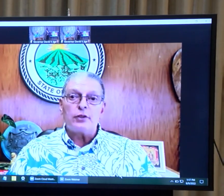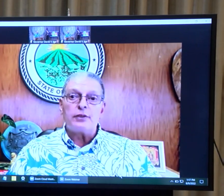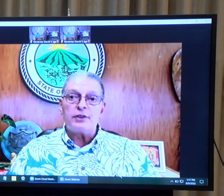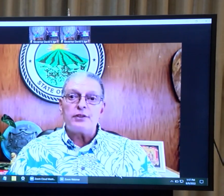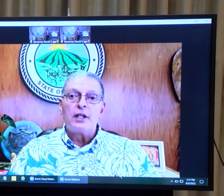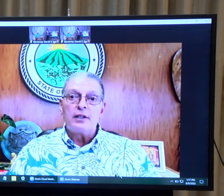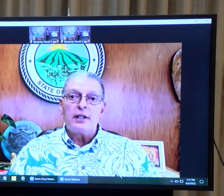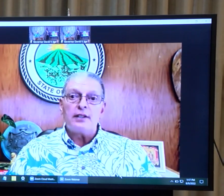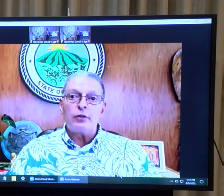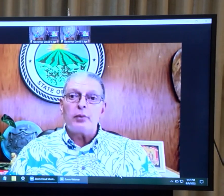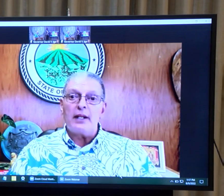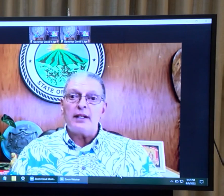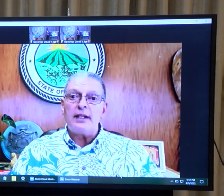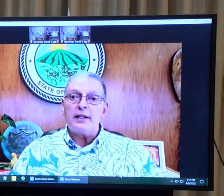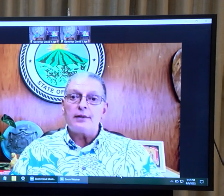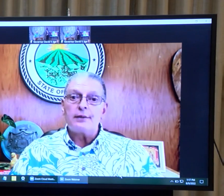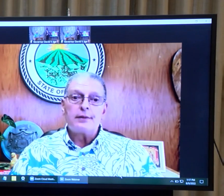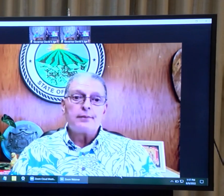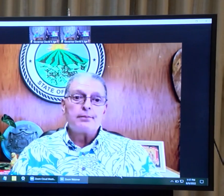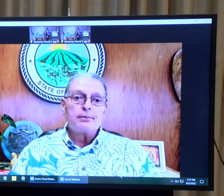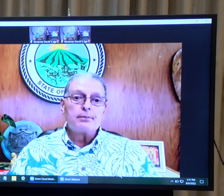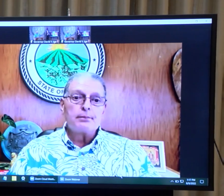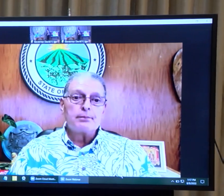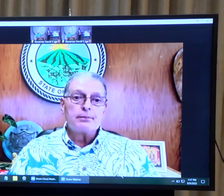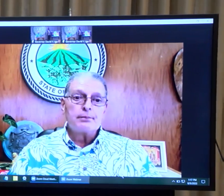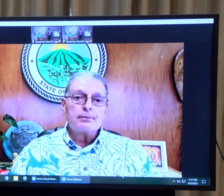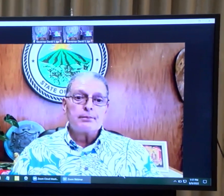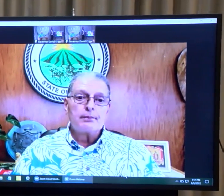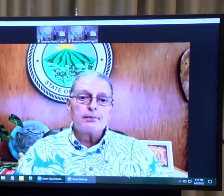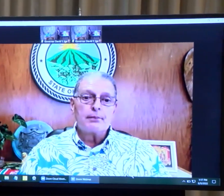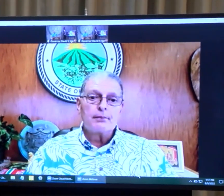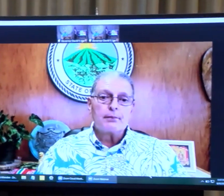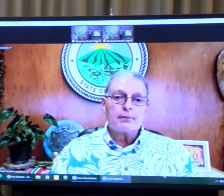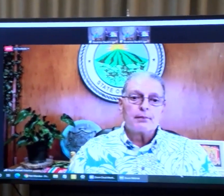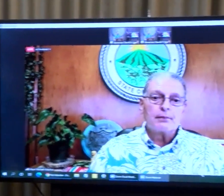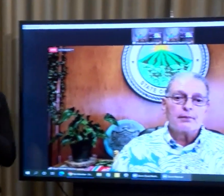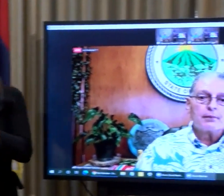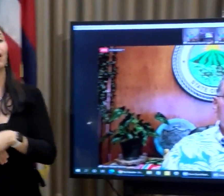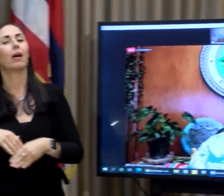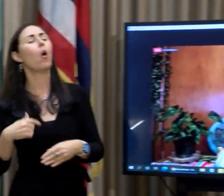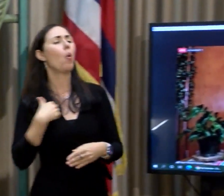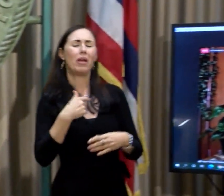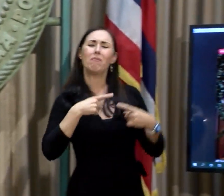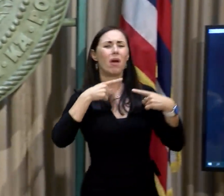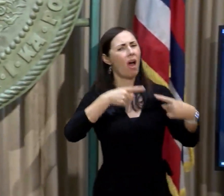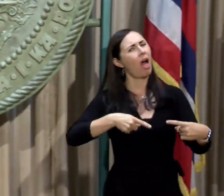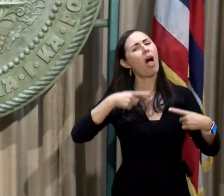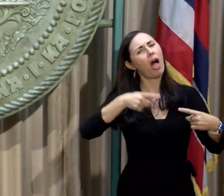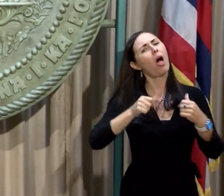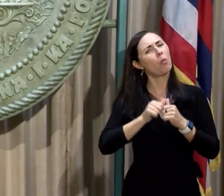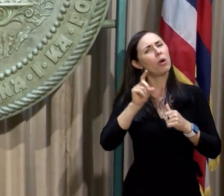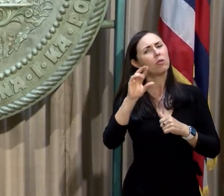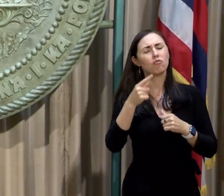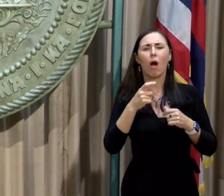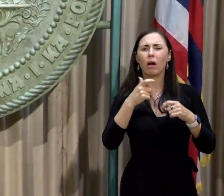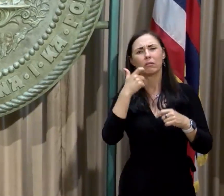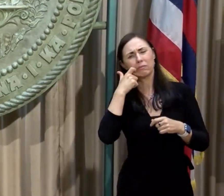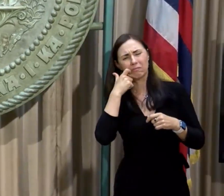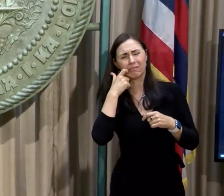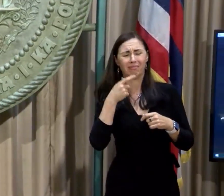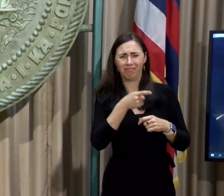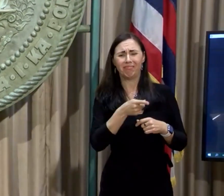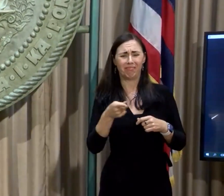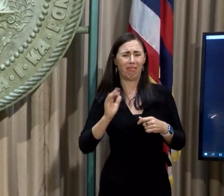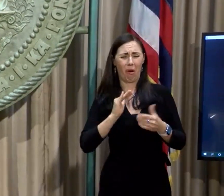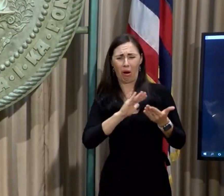expand services that are so badly needed. Thank you. Mayor? You know, we've been battling drug addiction in our community. I can tell you clearly